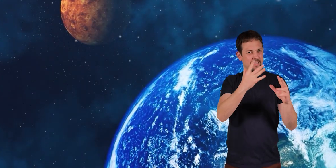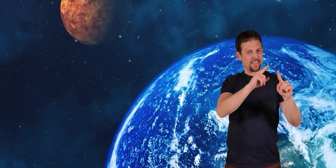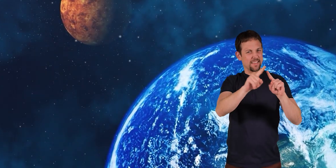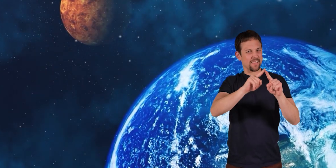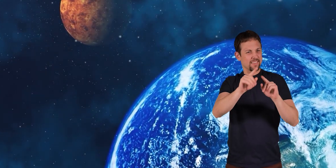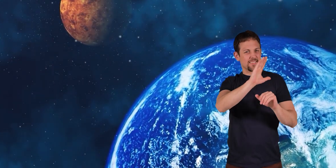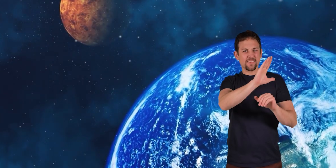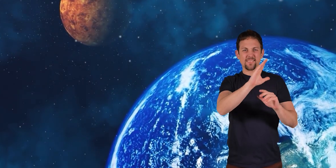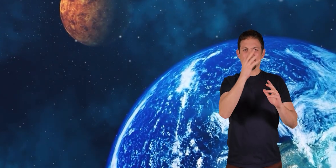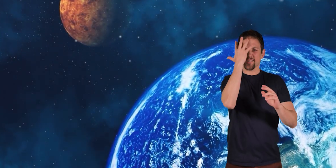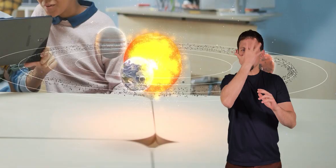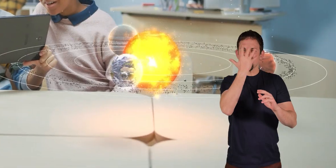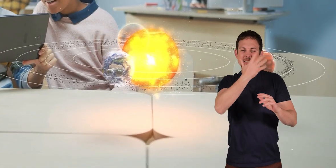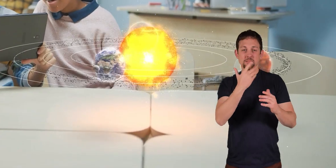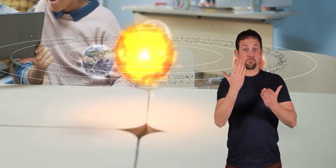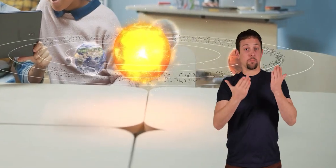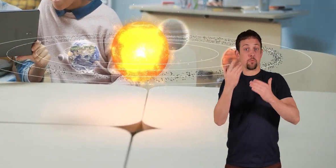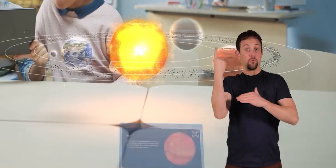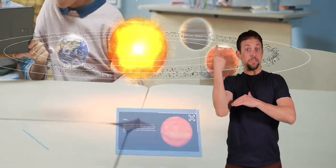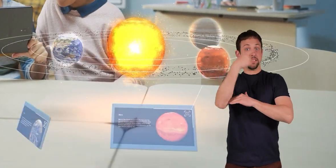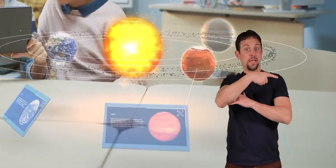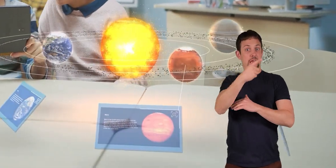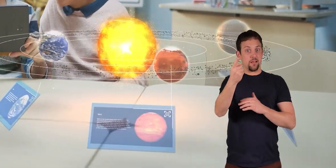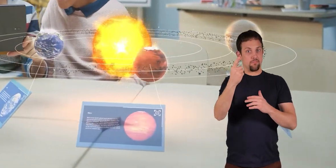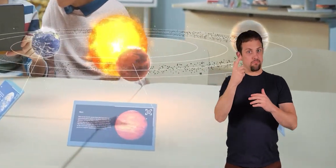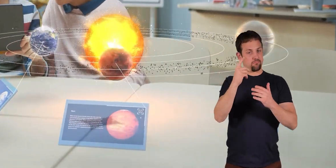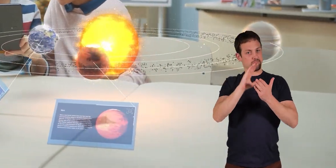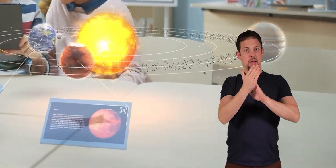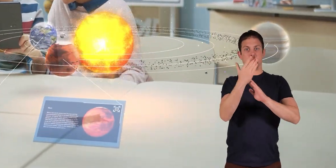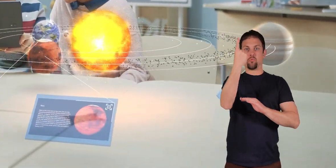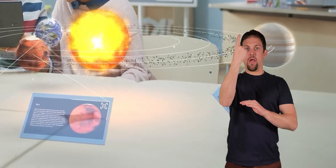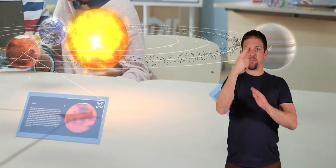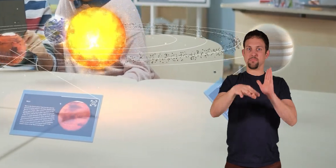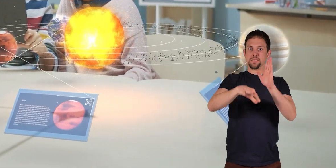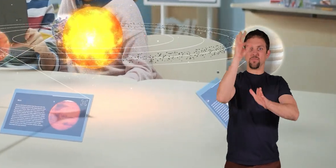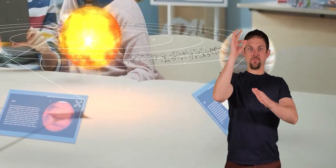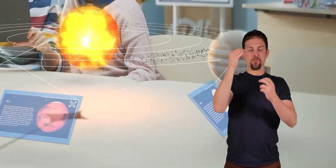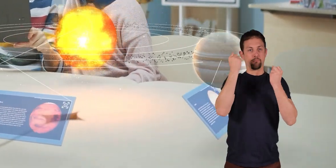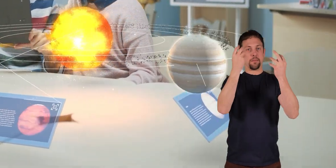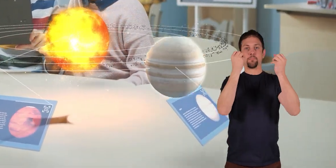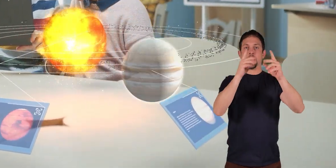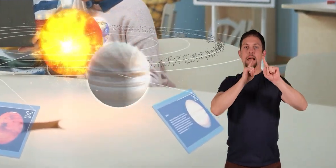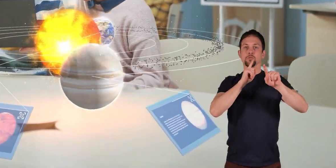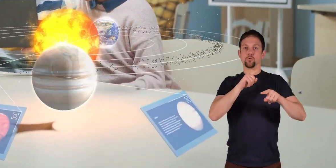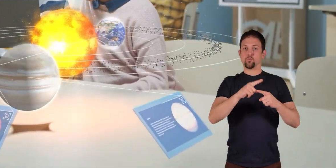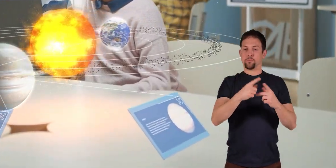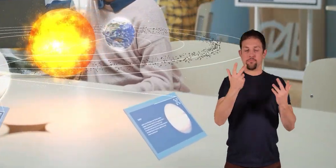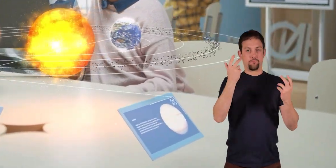characteristics. Maybe one day, you will be the one to discover an answer to one of its many mysteries.